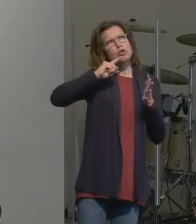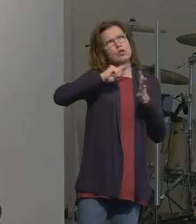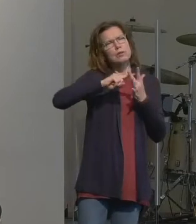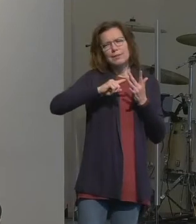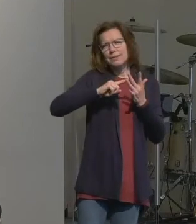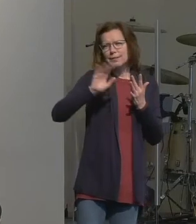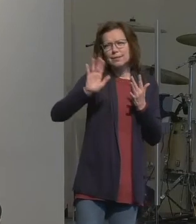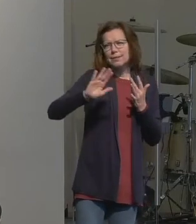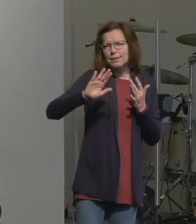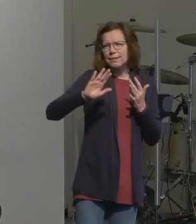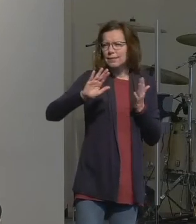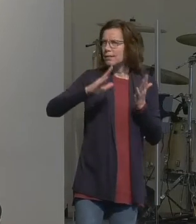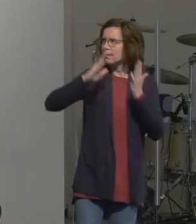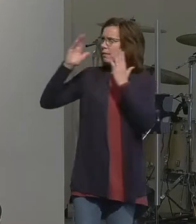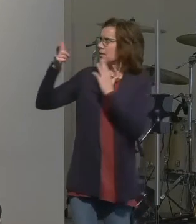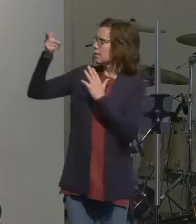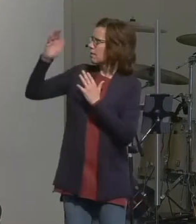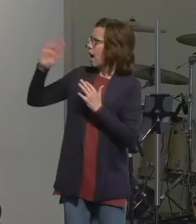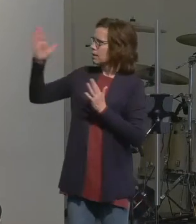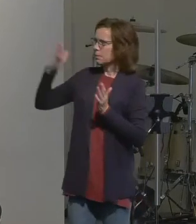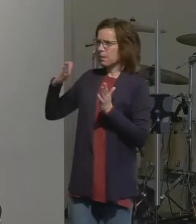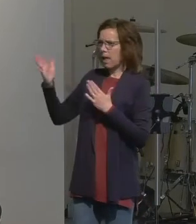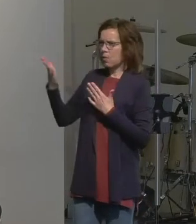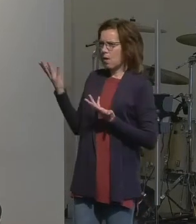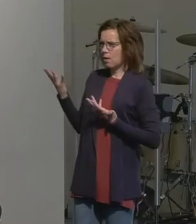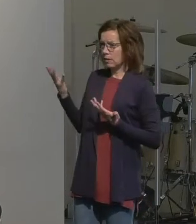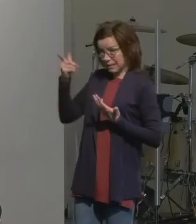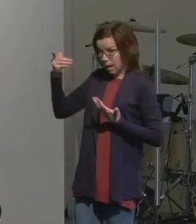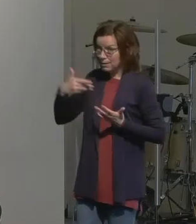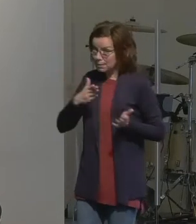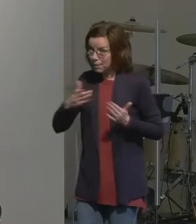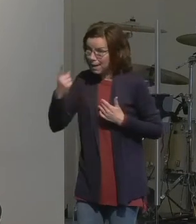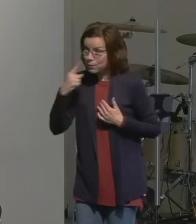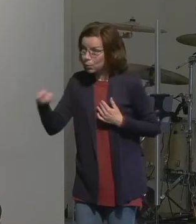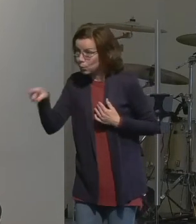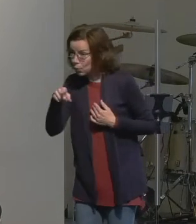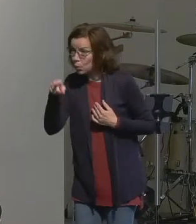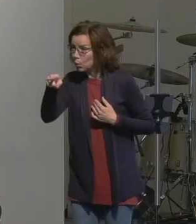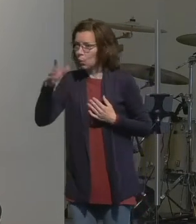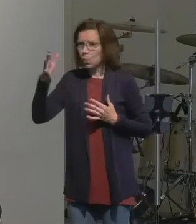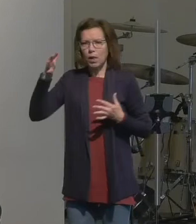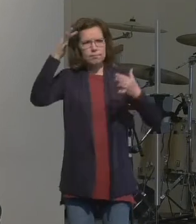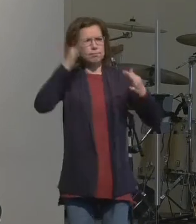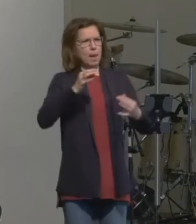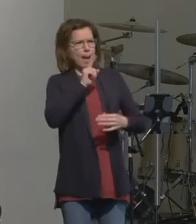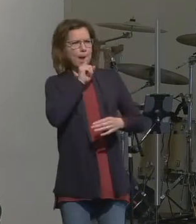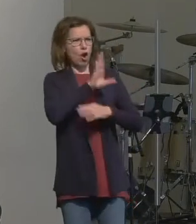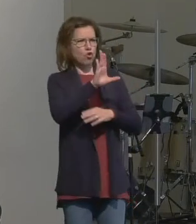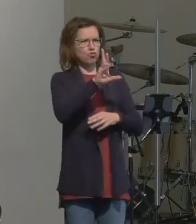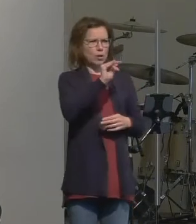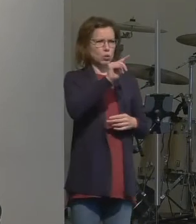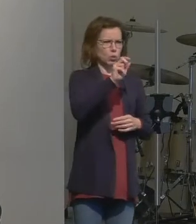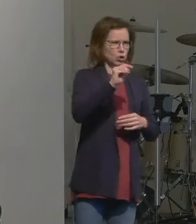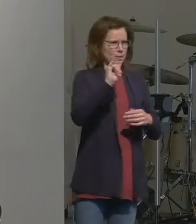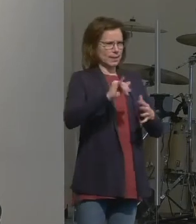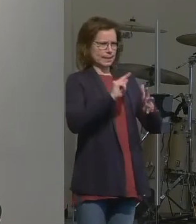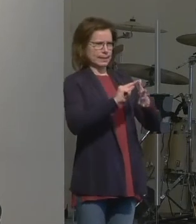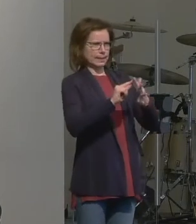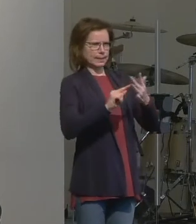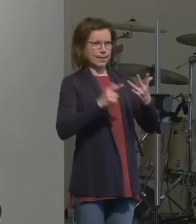you which I believe he does you'll mess around and make a resolution and God will make you step away from it and then you'll be mad at yourself